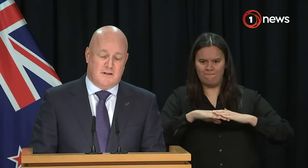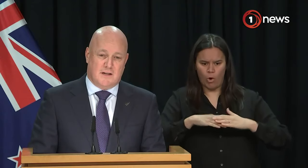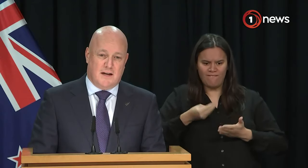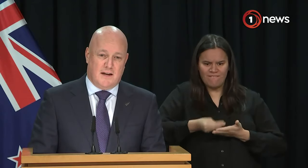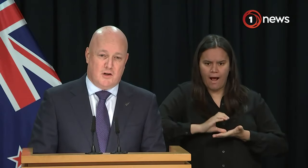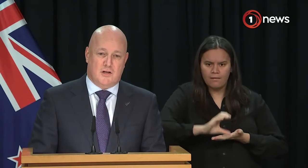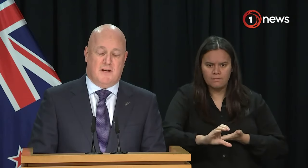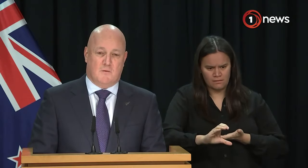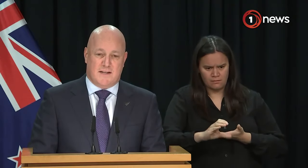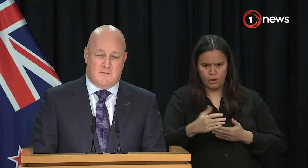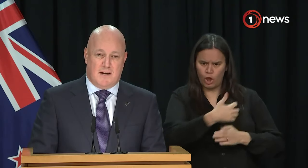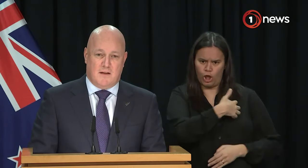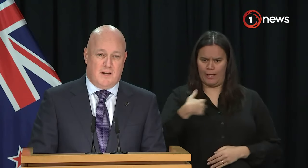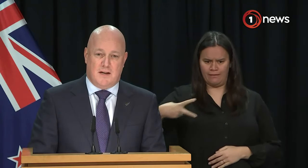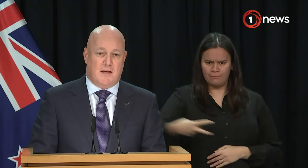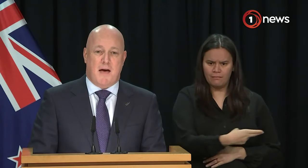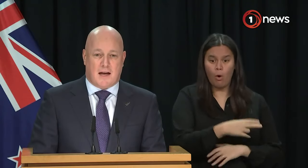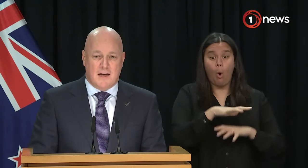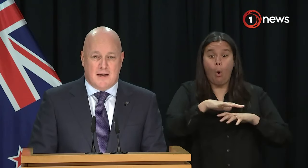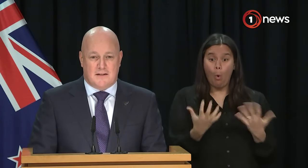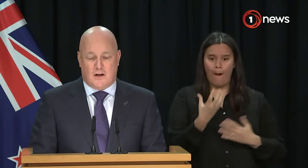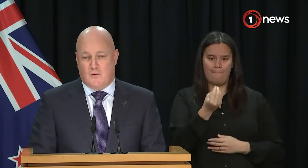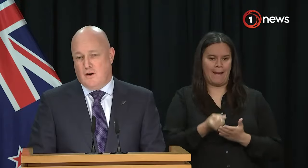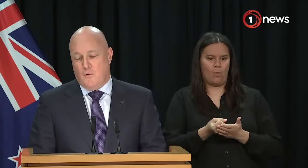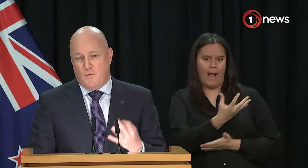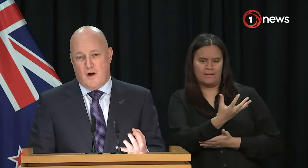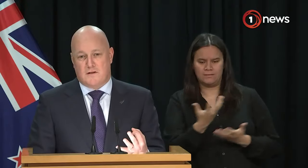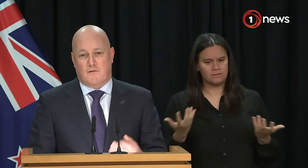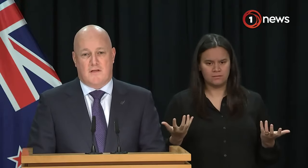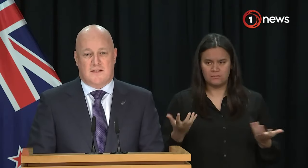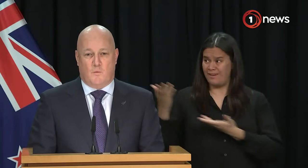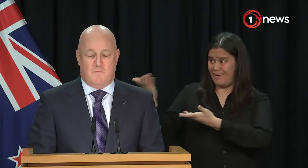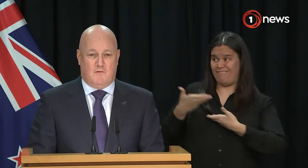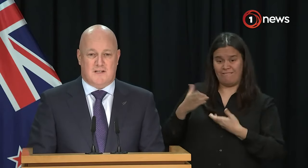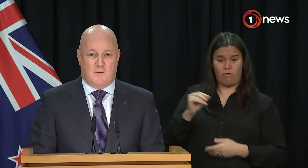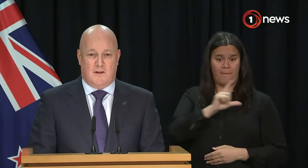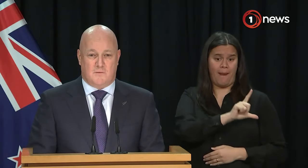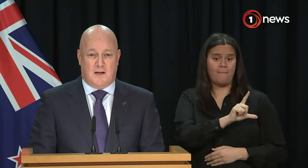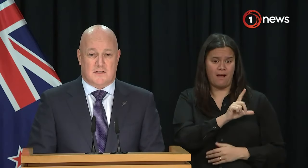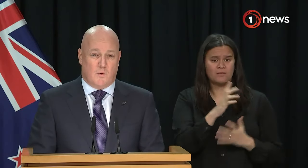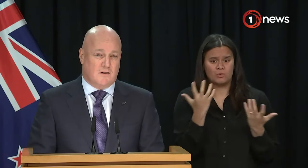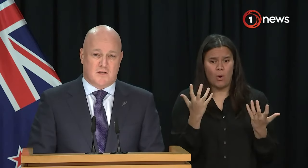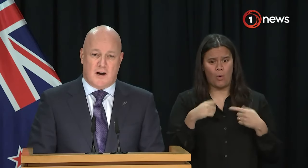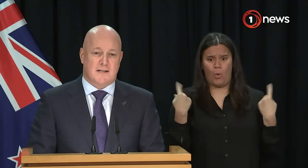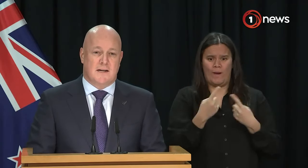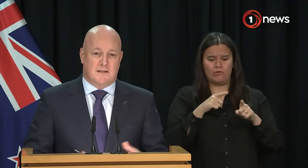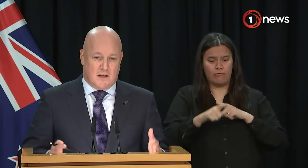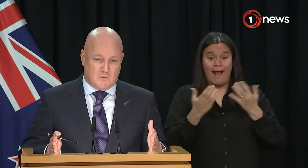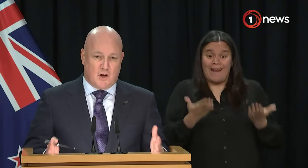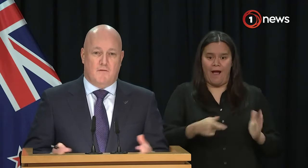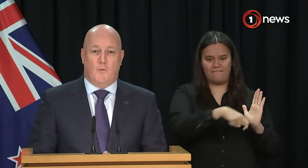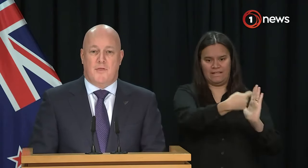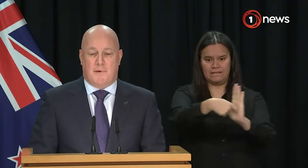poorly delivered and huge amounts of wasted money that we never get back. And so, you know, those are the three things that we've been wrestling with as we get square and straight,